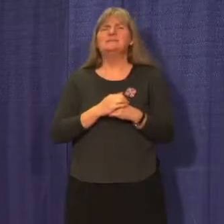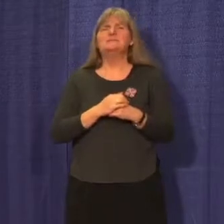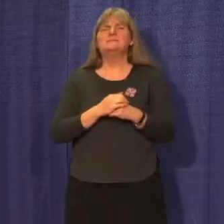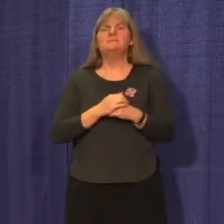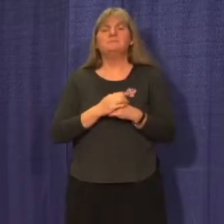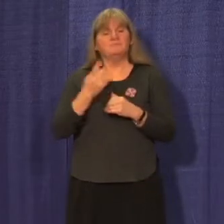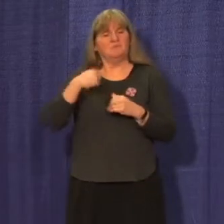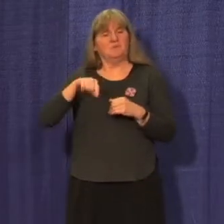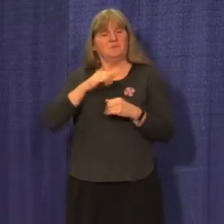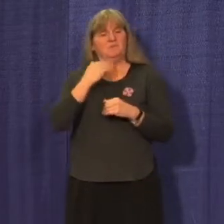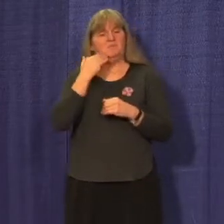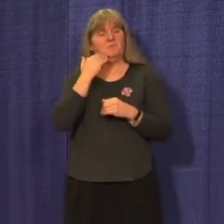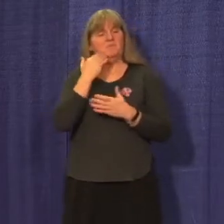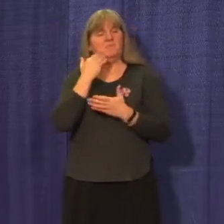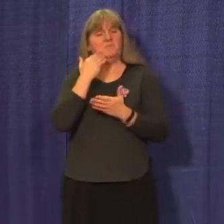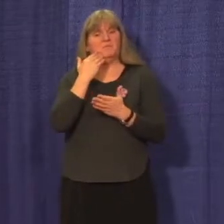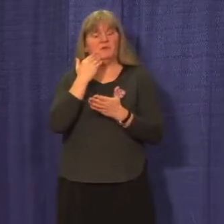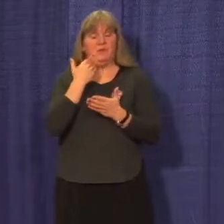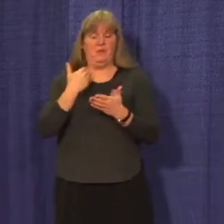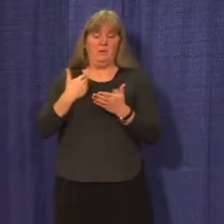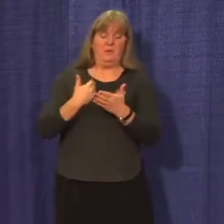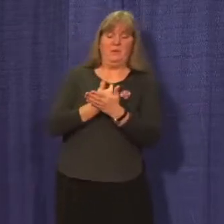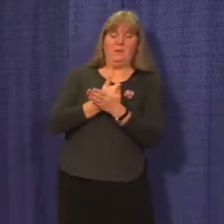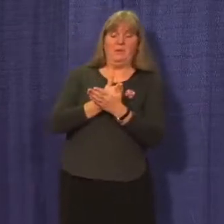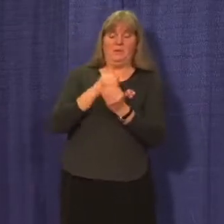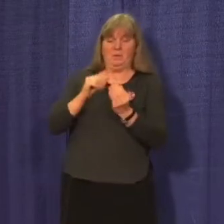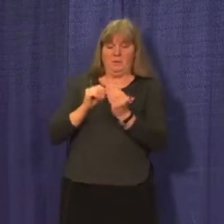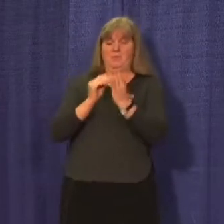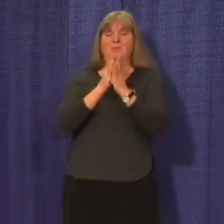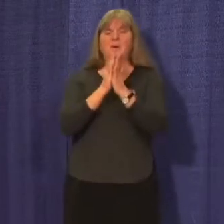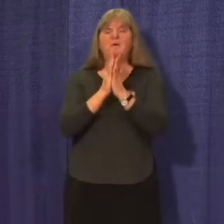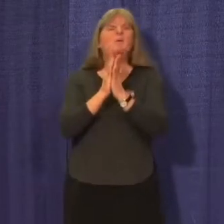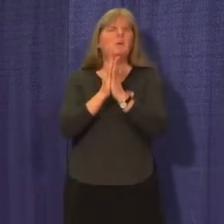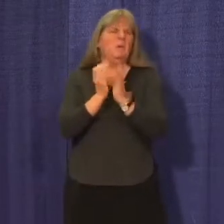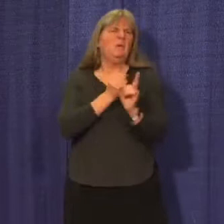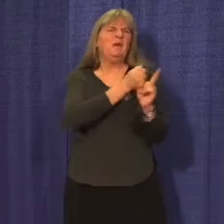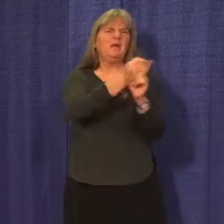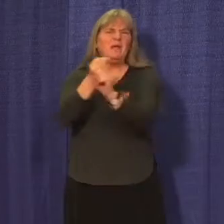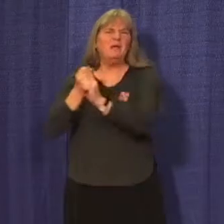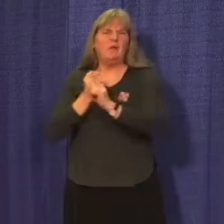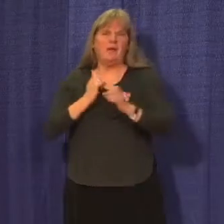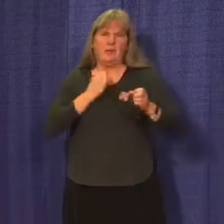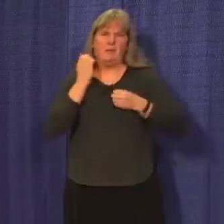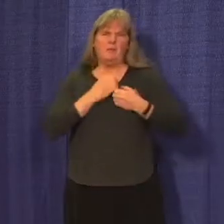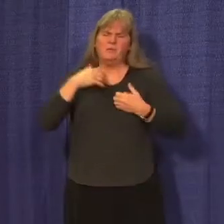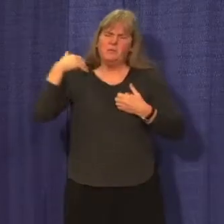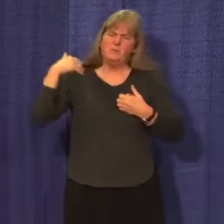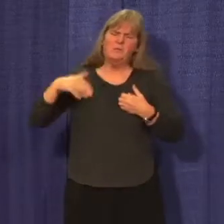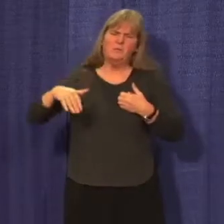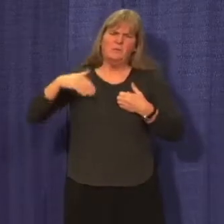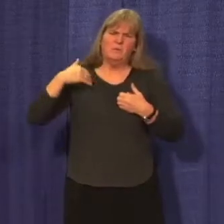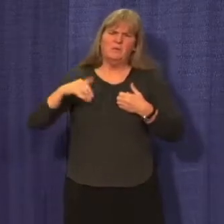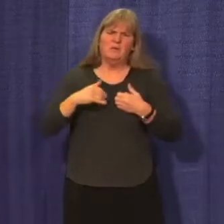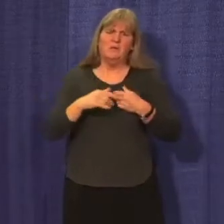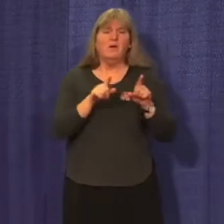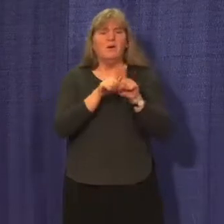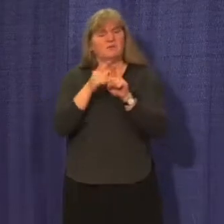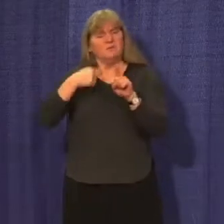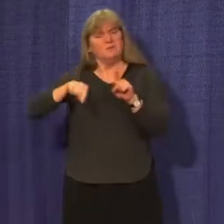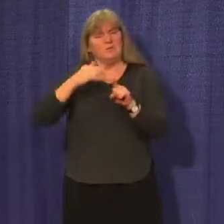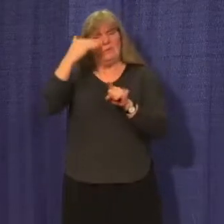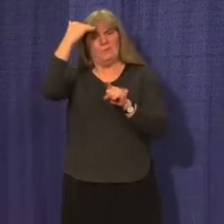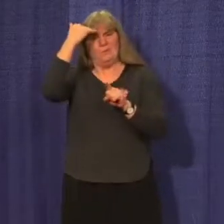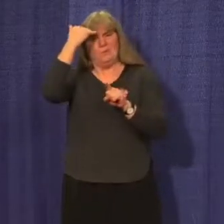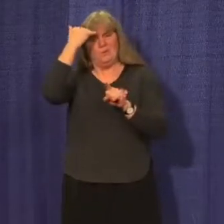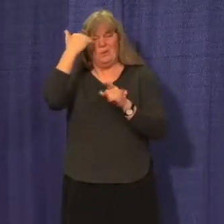We know that the new way of doing things has taken an emotional toll on all of us. And we know that the